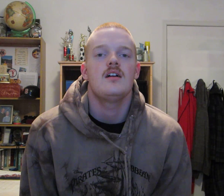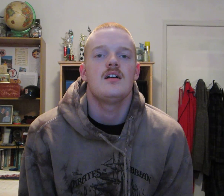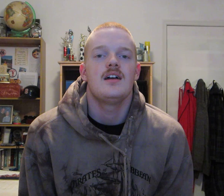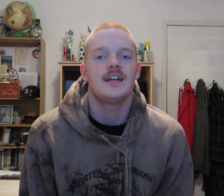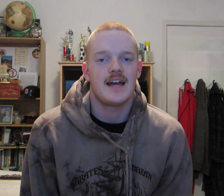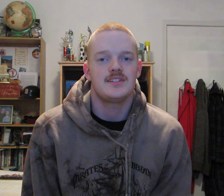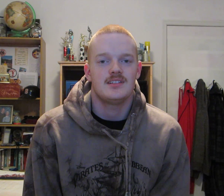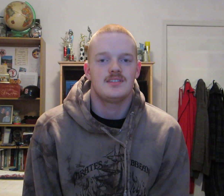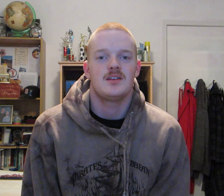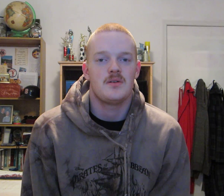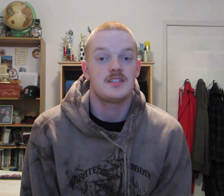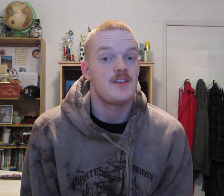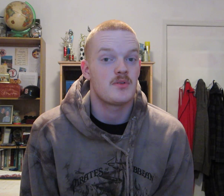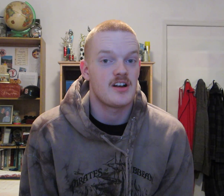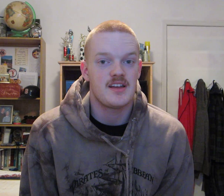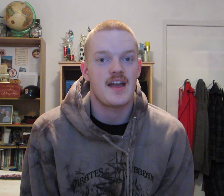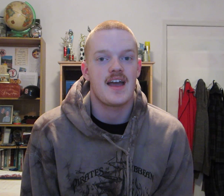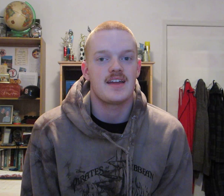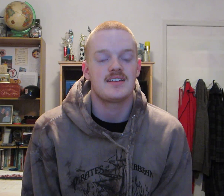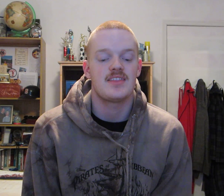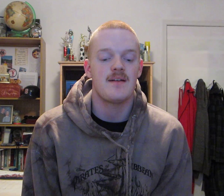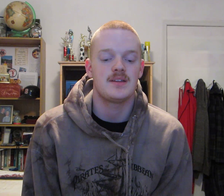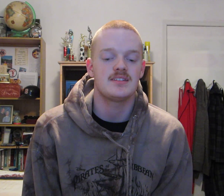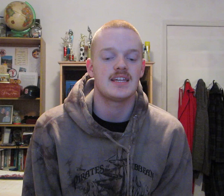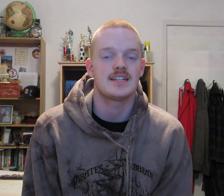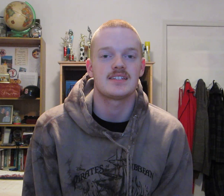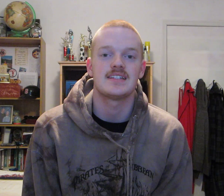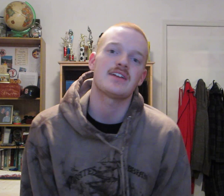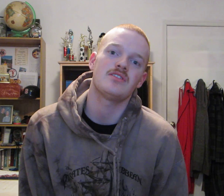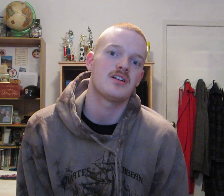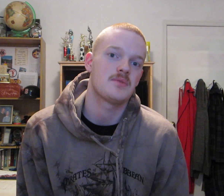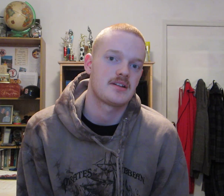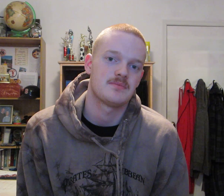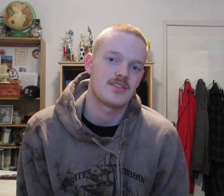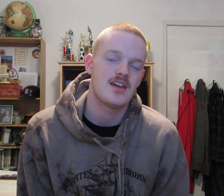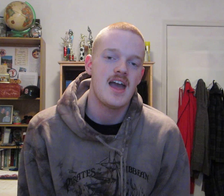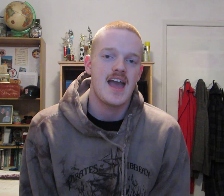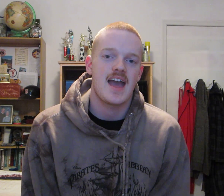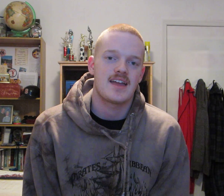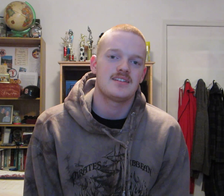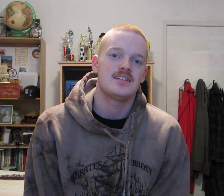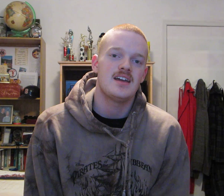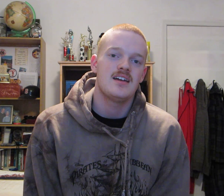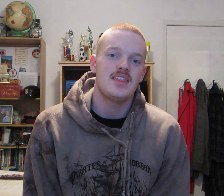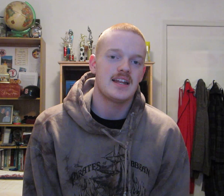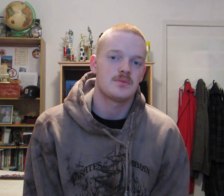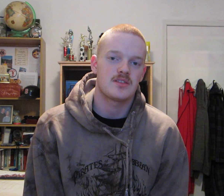Hey guys! So it's February, and that means that it's National Heart Awareness Month. And that is one of the